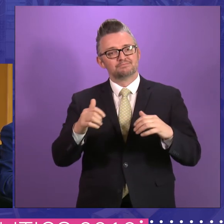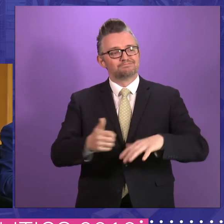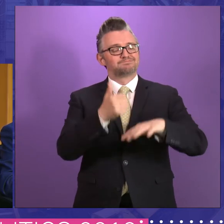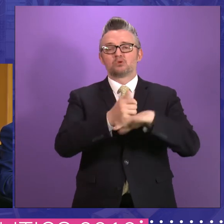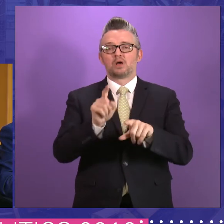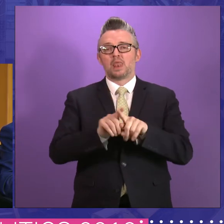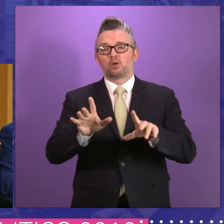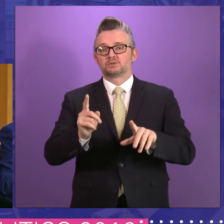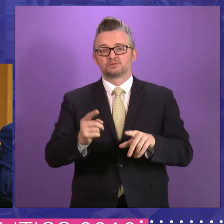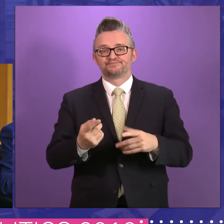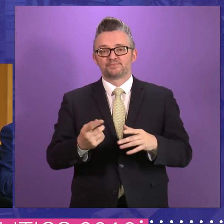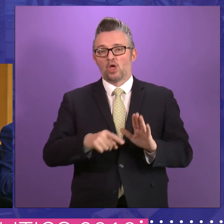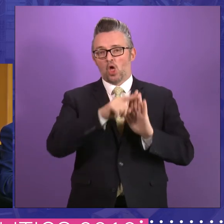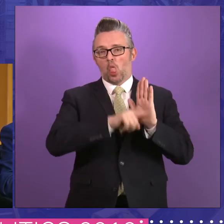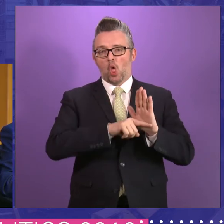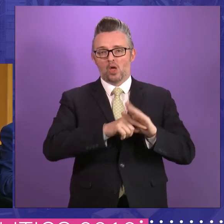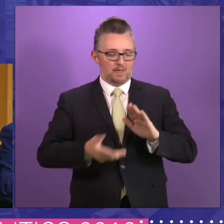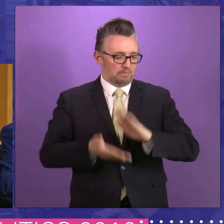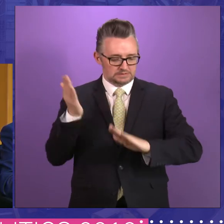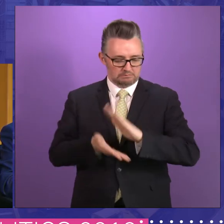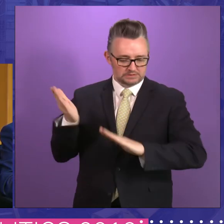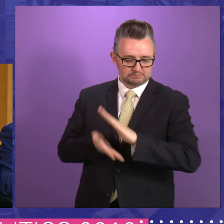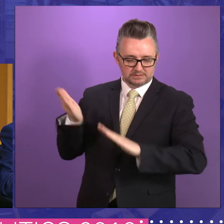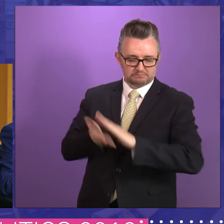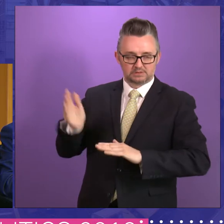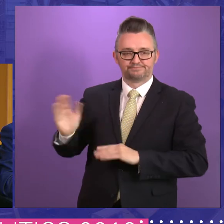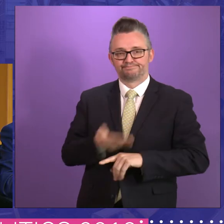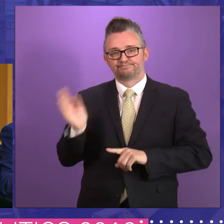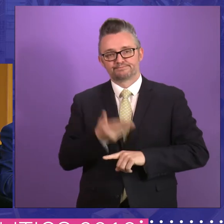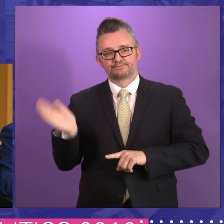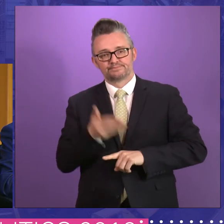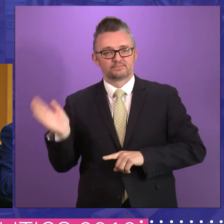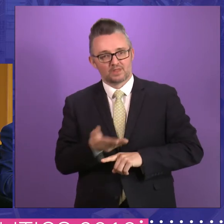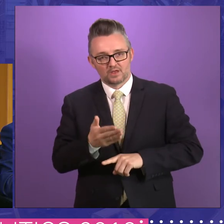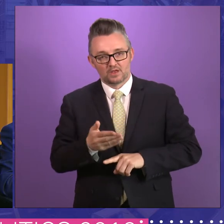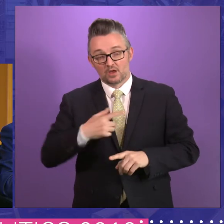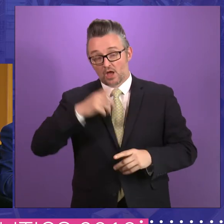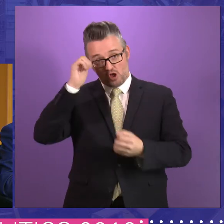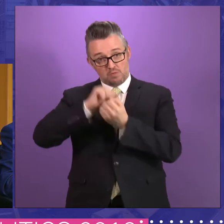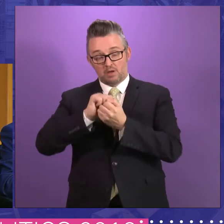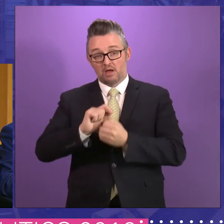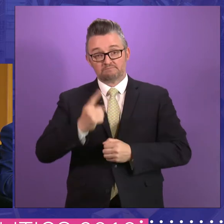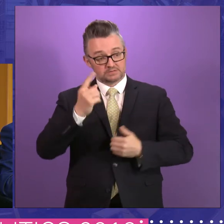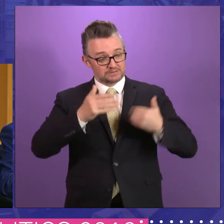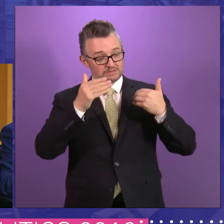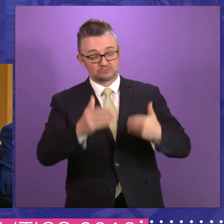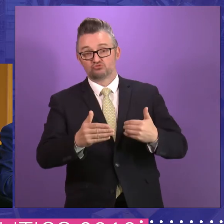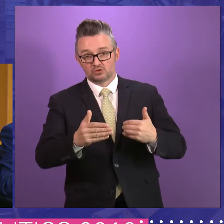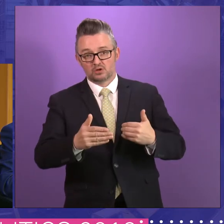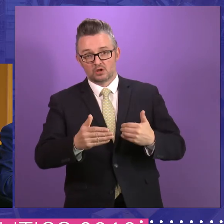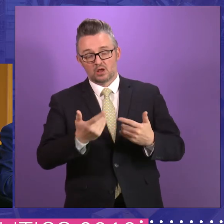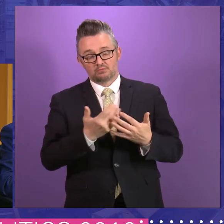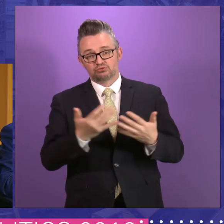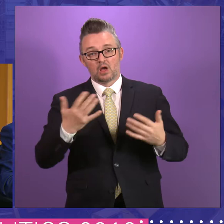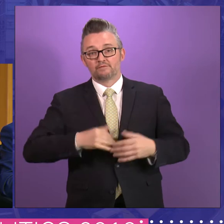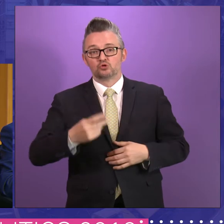machine. And the legislation, the amount of legislation that was going through the parliament, and I can remember in the first session, we had